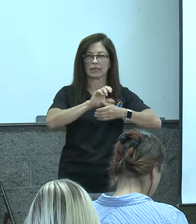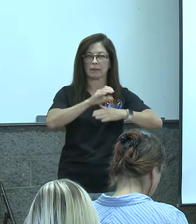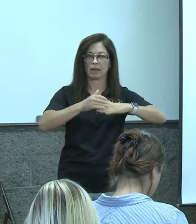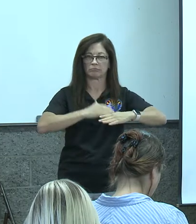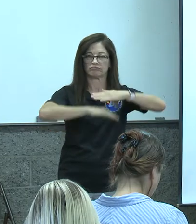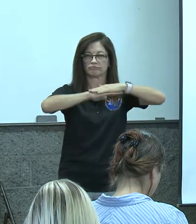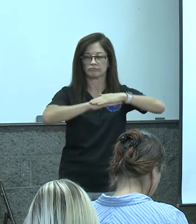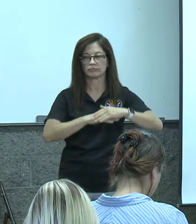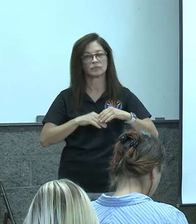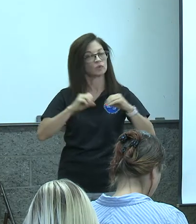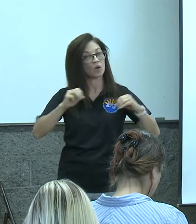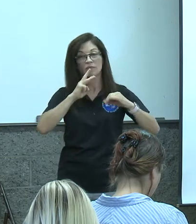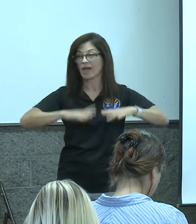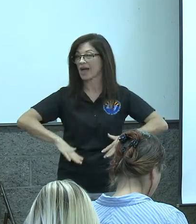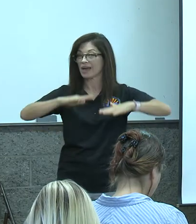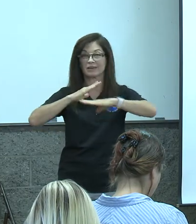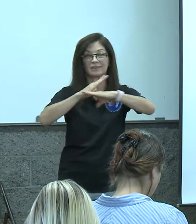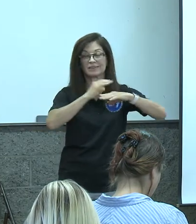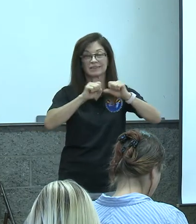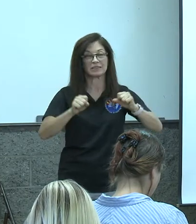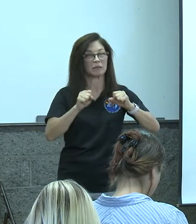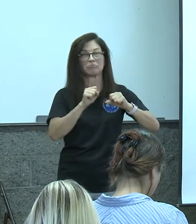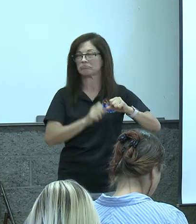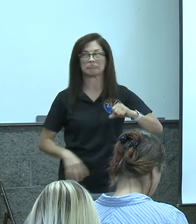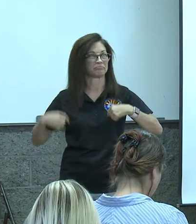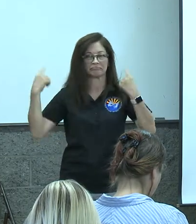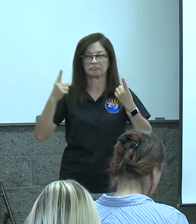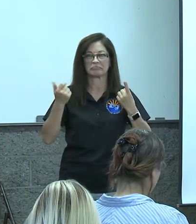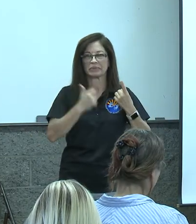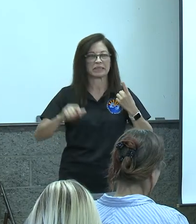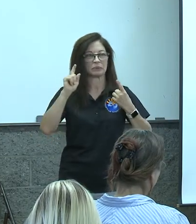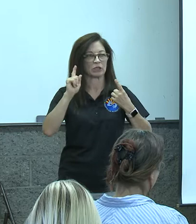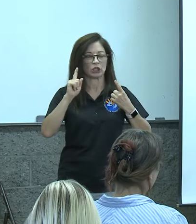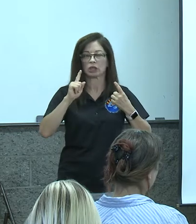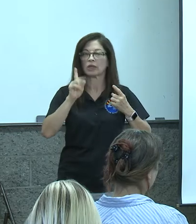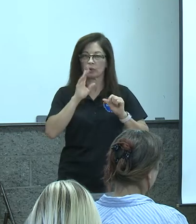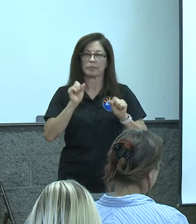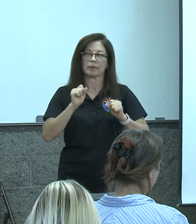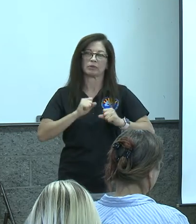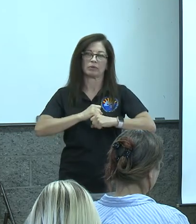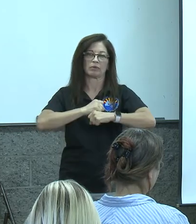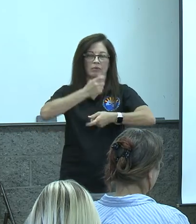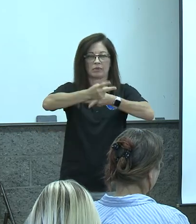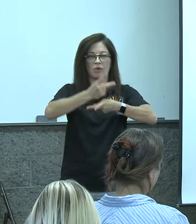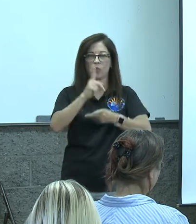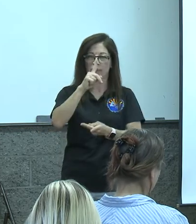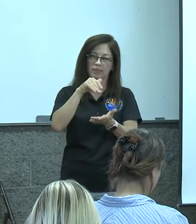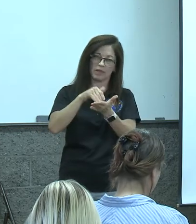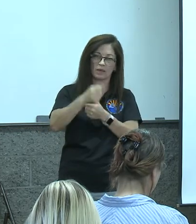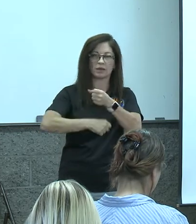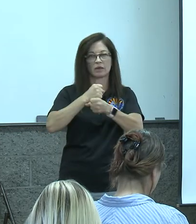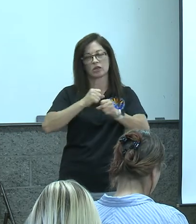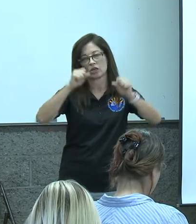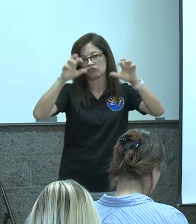flood mitigation system in the world that's going to be able to handle a 1000 year rain event that's